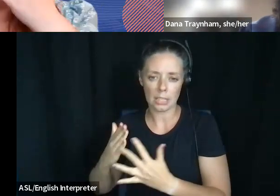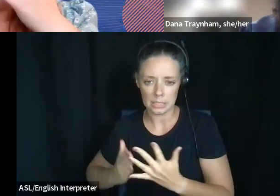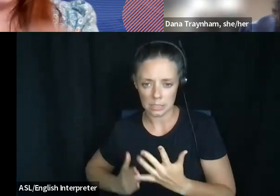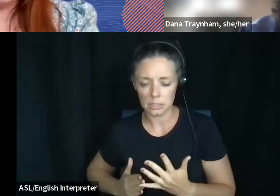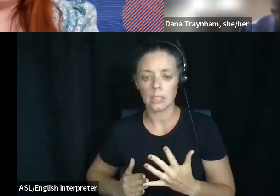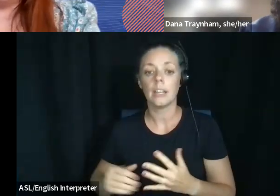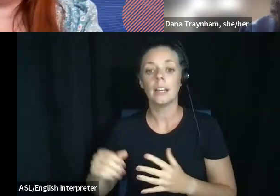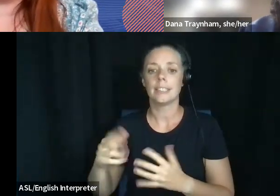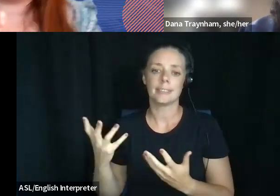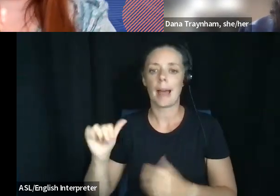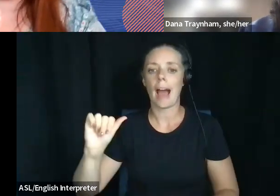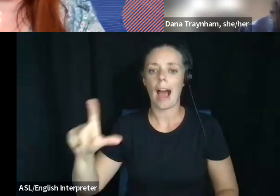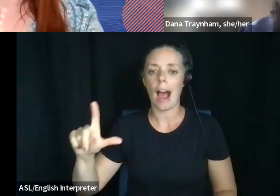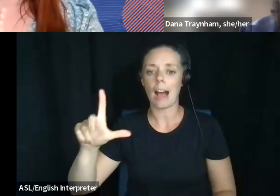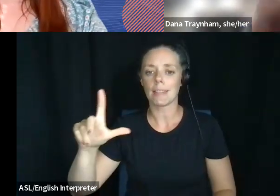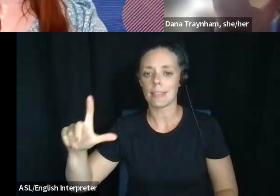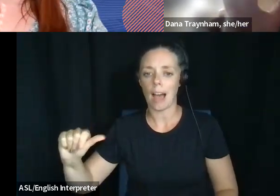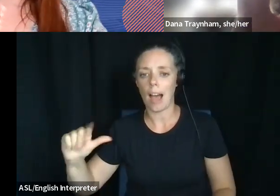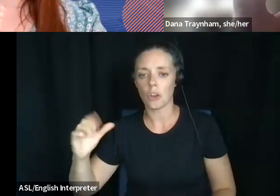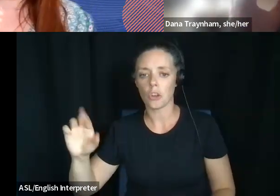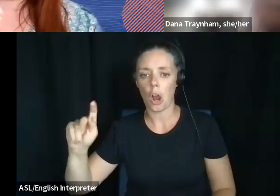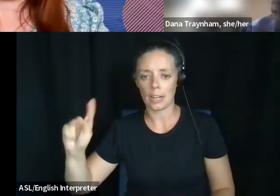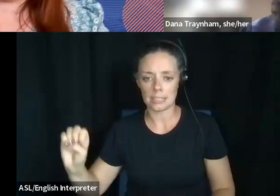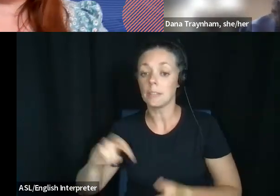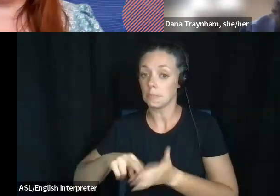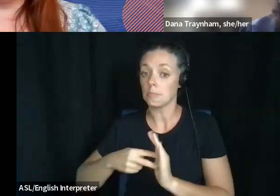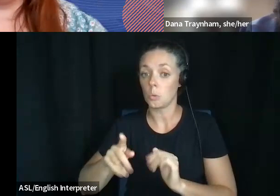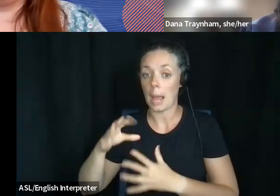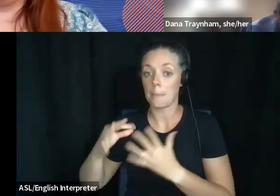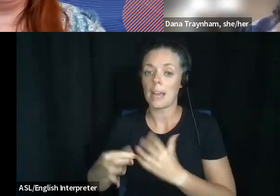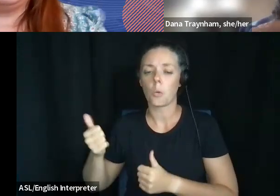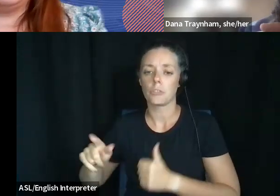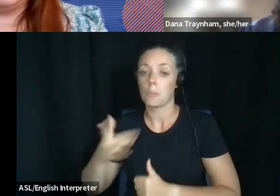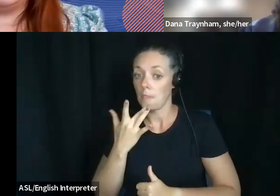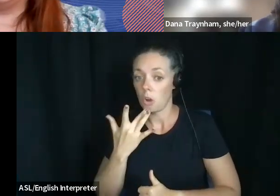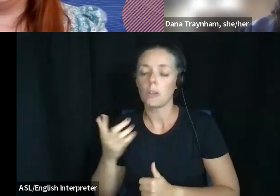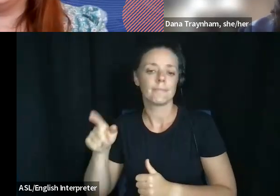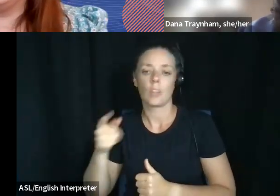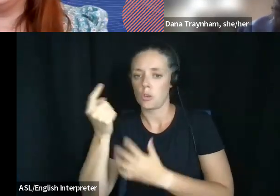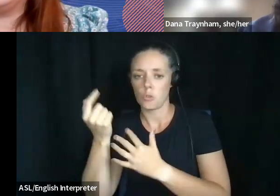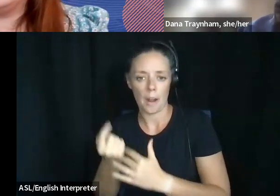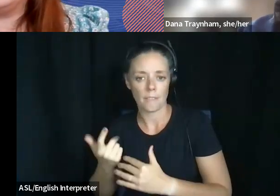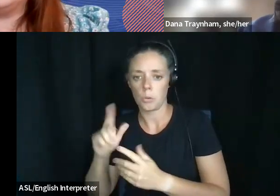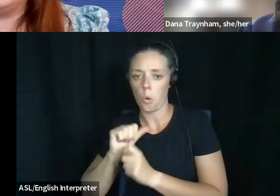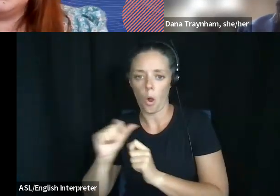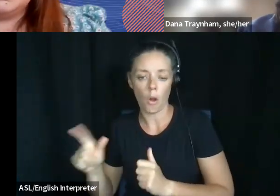it's a la carte. You can choose what parts and pieces work for you and leave out which parts and pieces don't work.